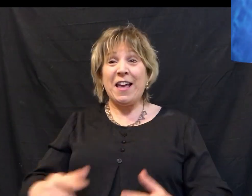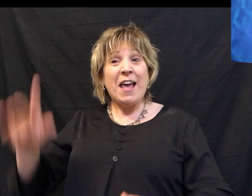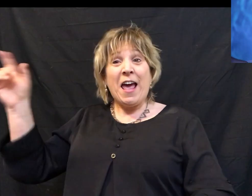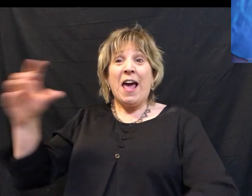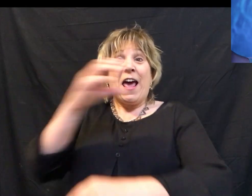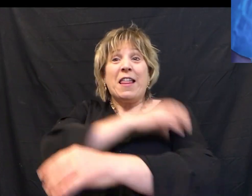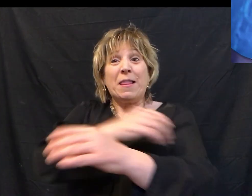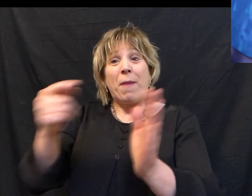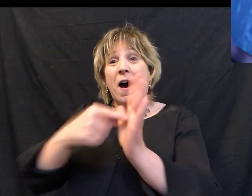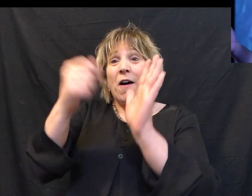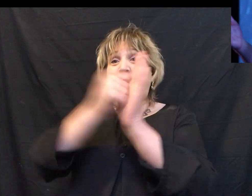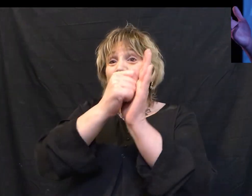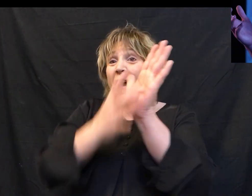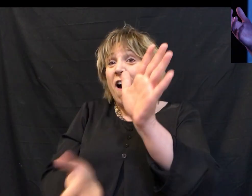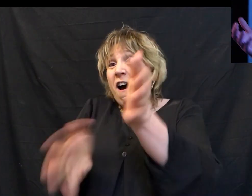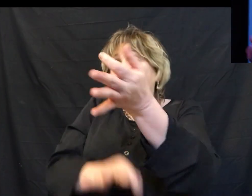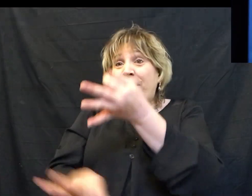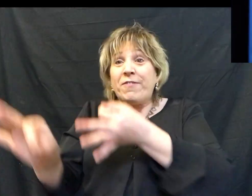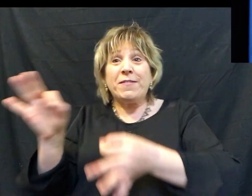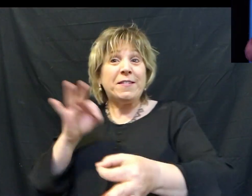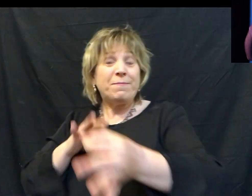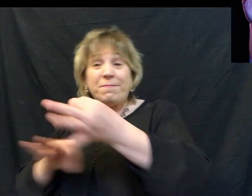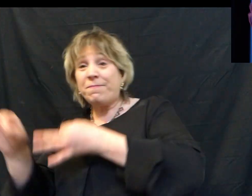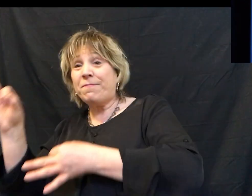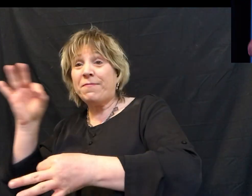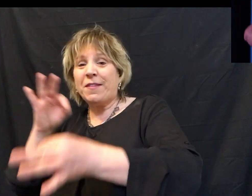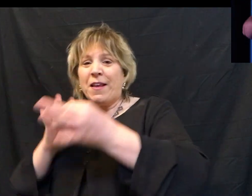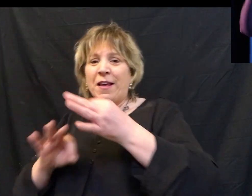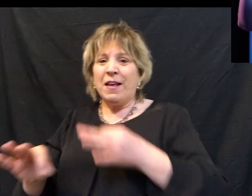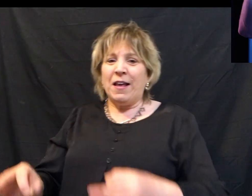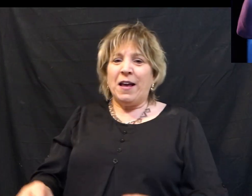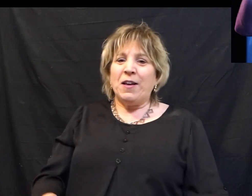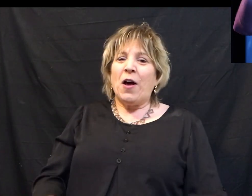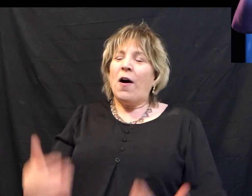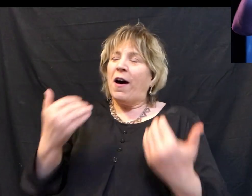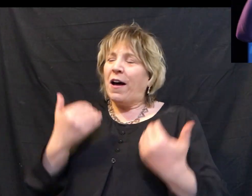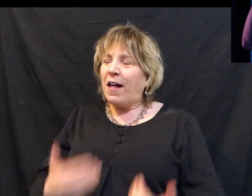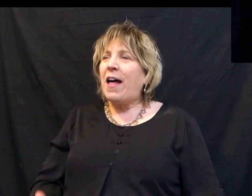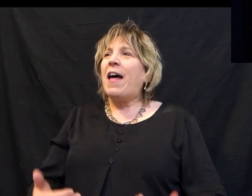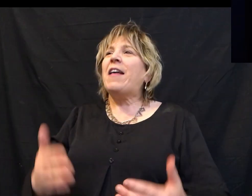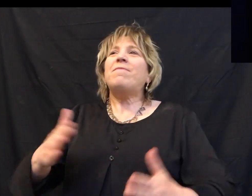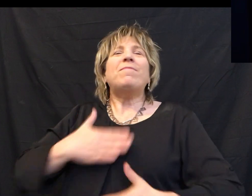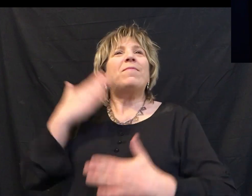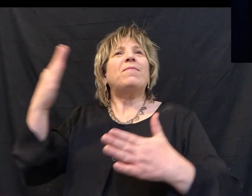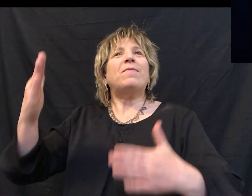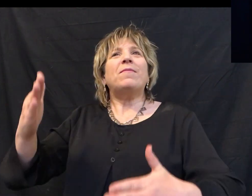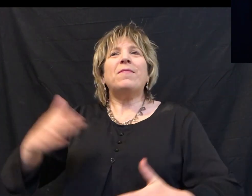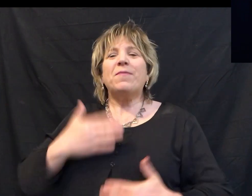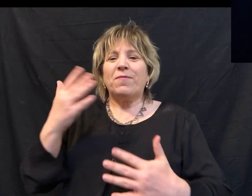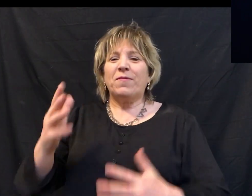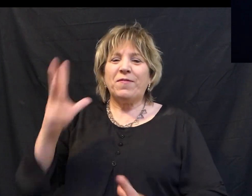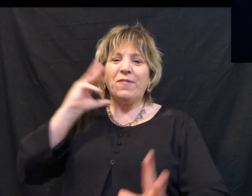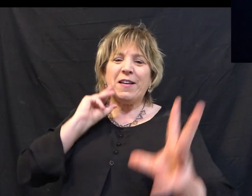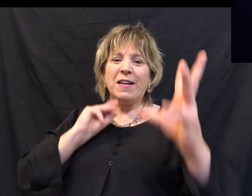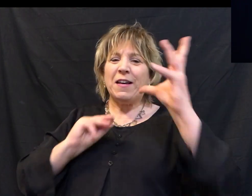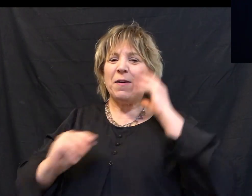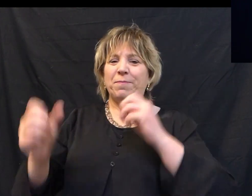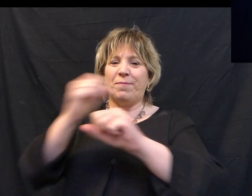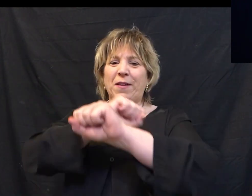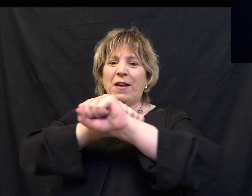power of the blood And I'm so glad that my freedom Wasn't based